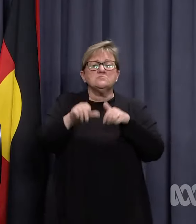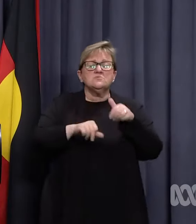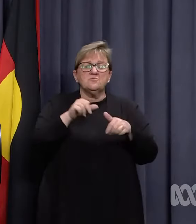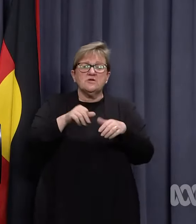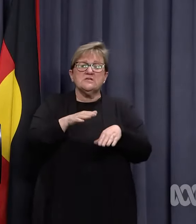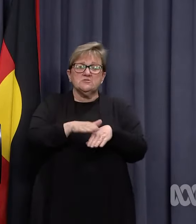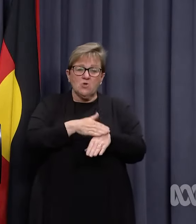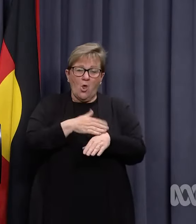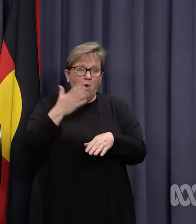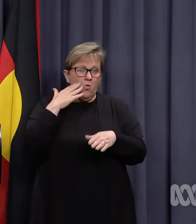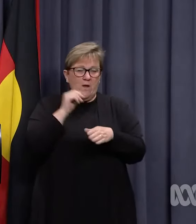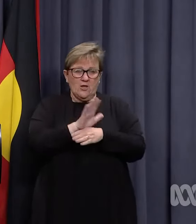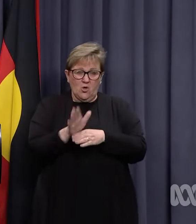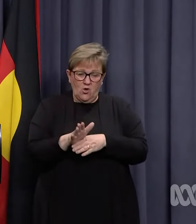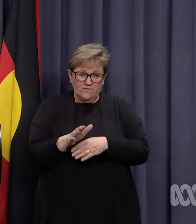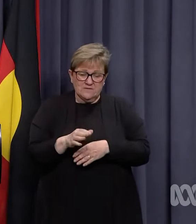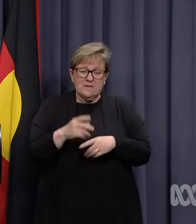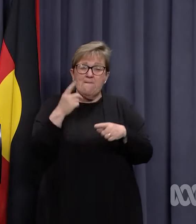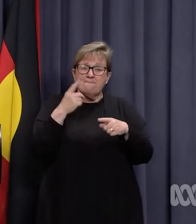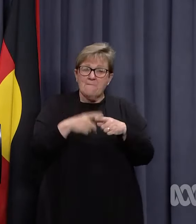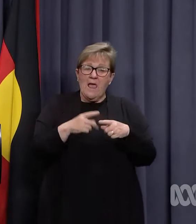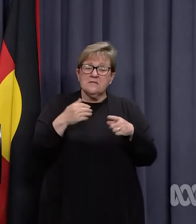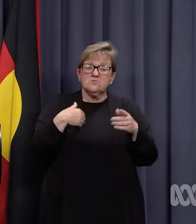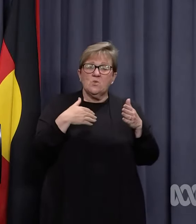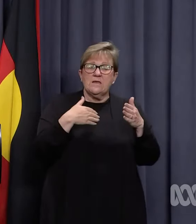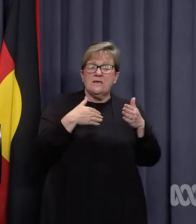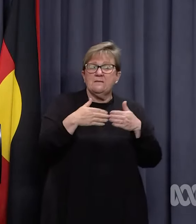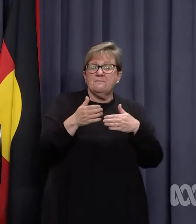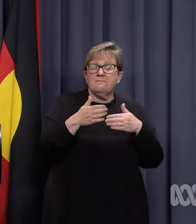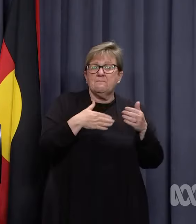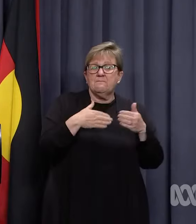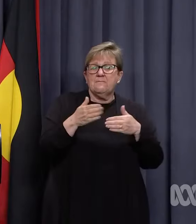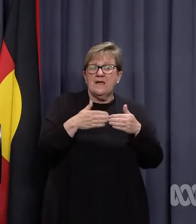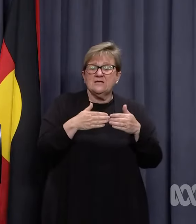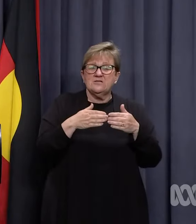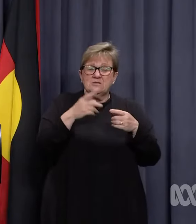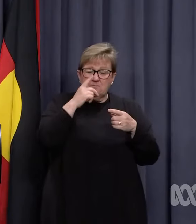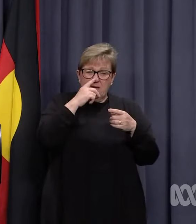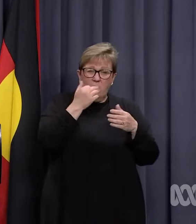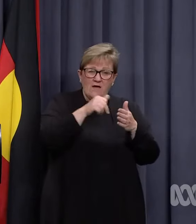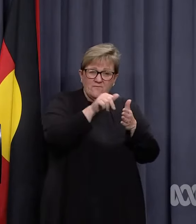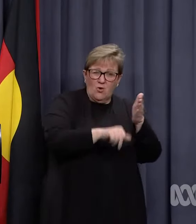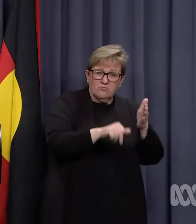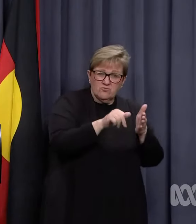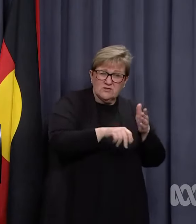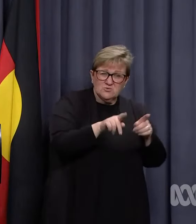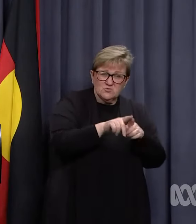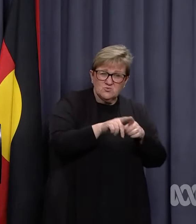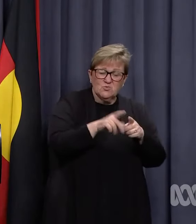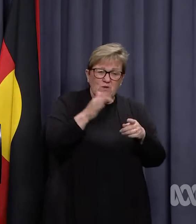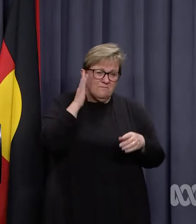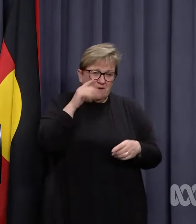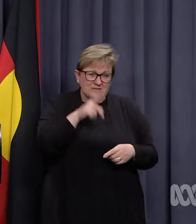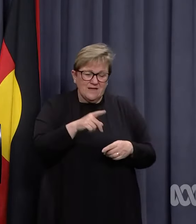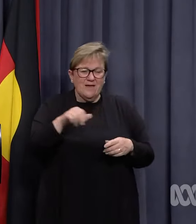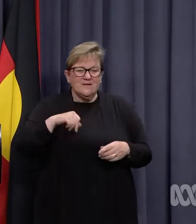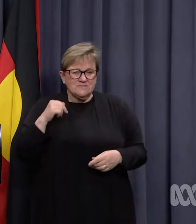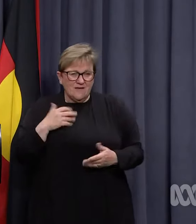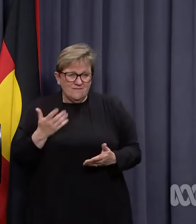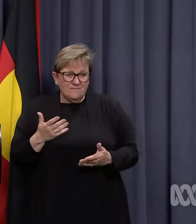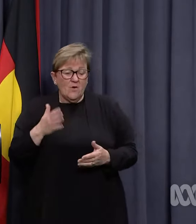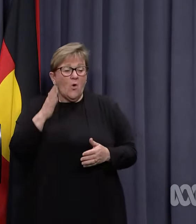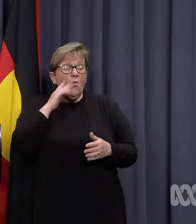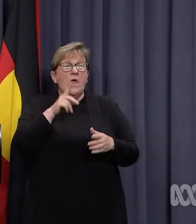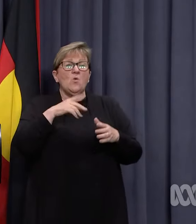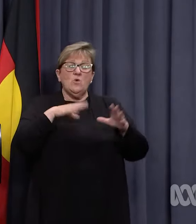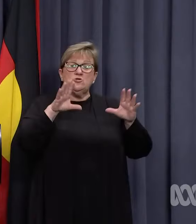down when we have COVID. Plus, we're also managing elective surgery, which uses up beds and staff. When